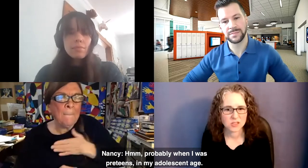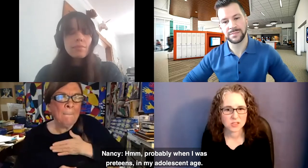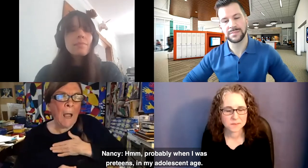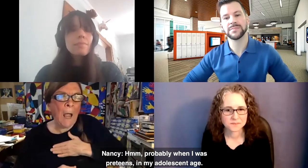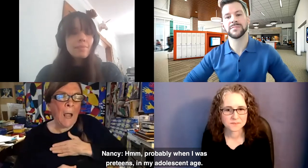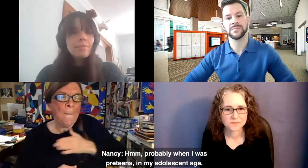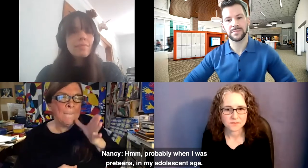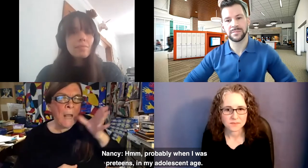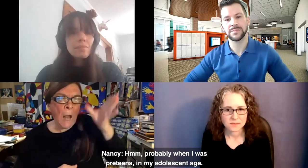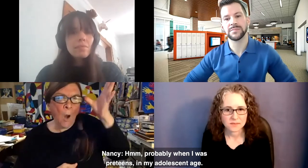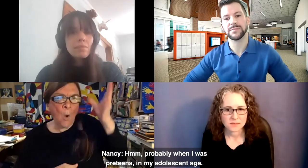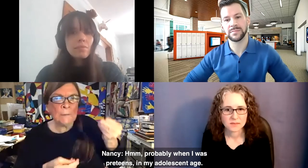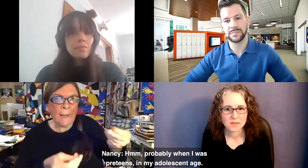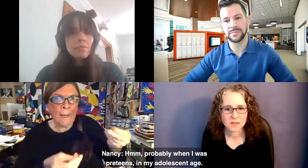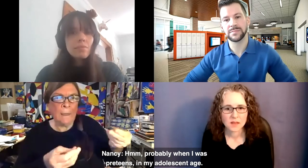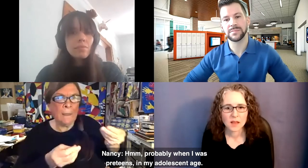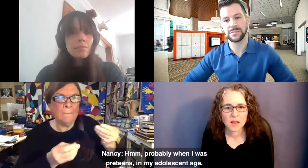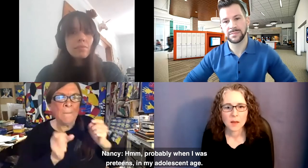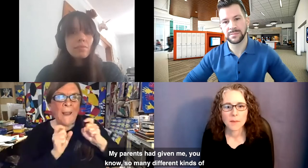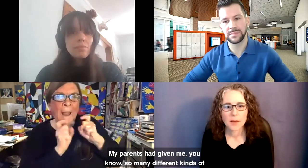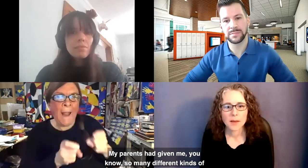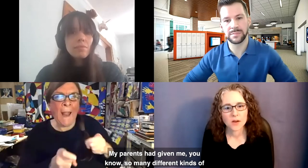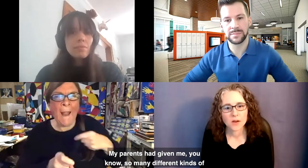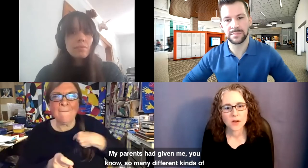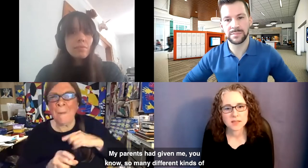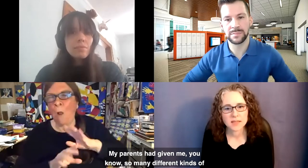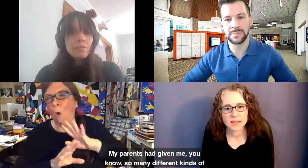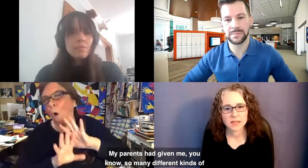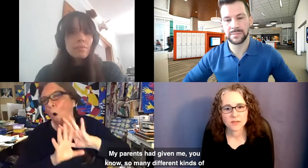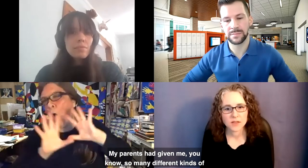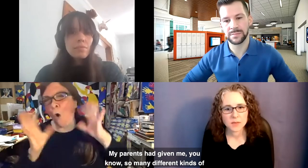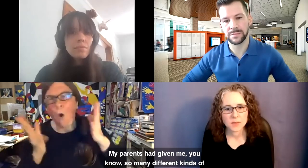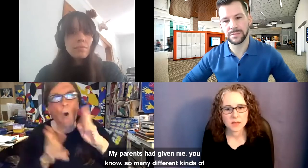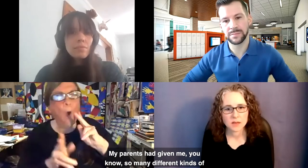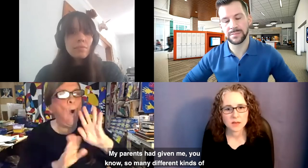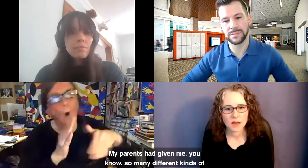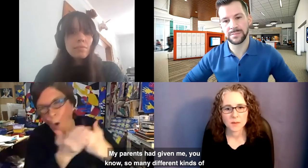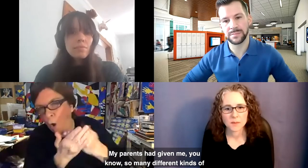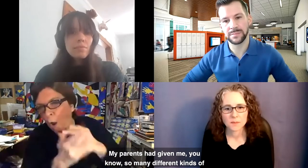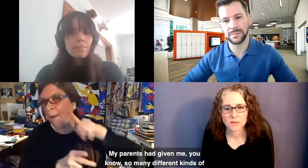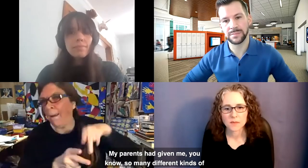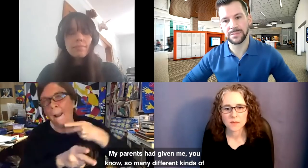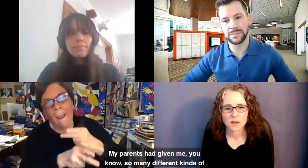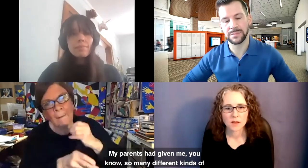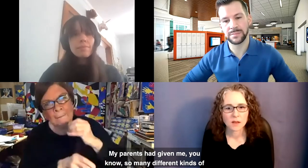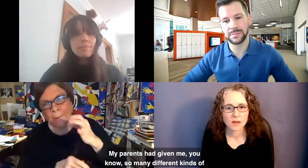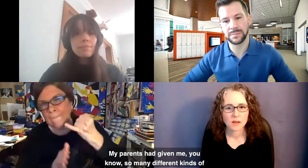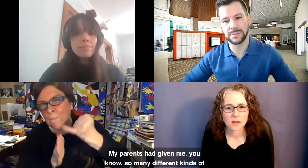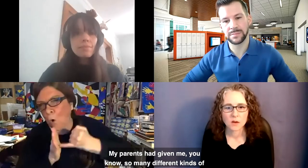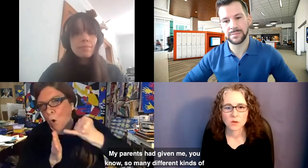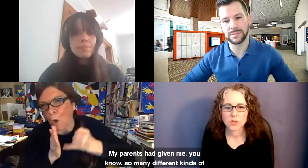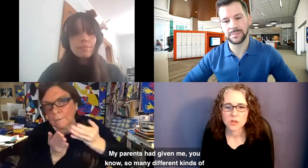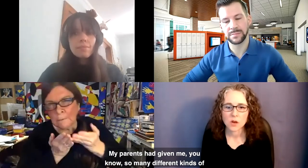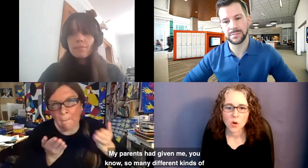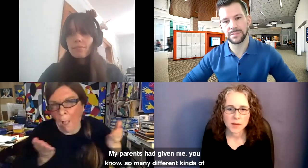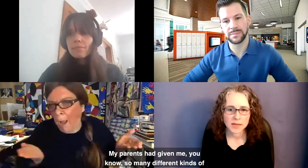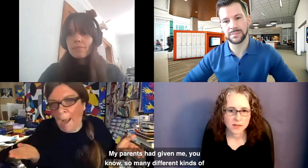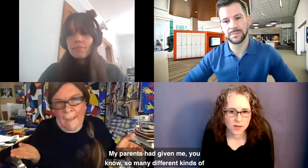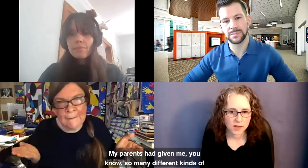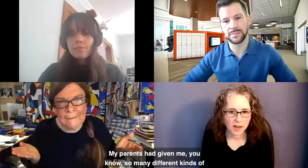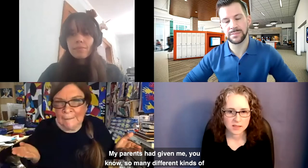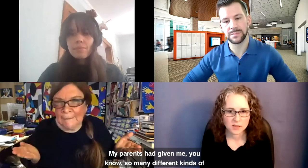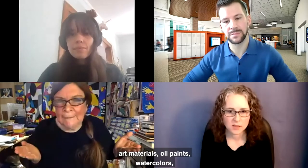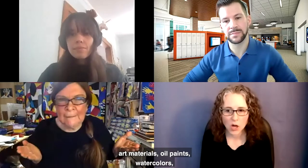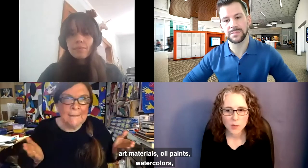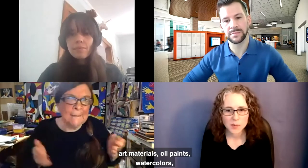age, my parents had given me, you know, so many